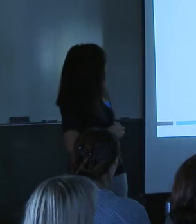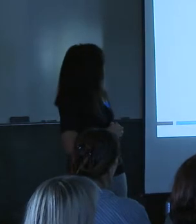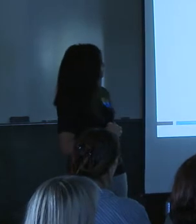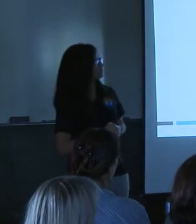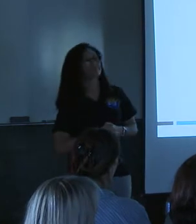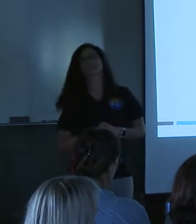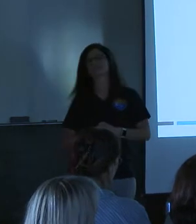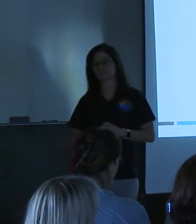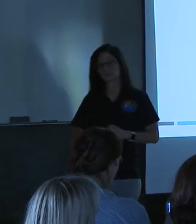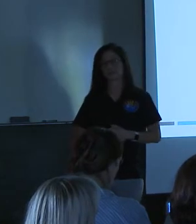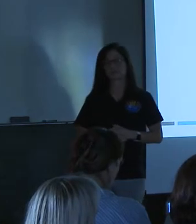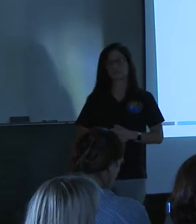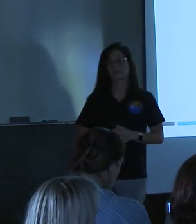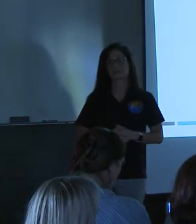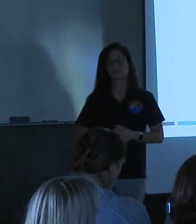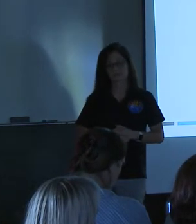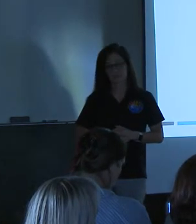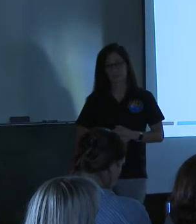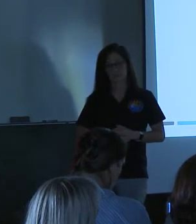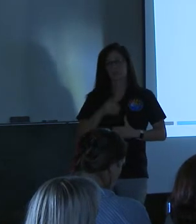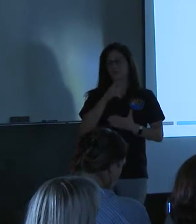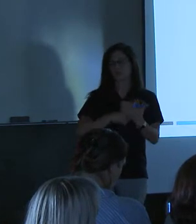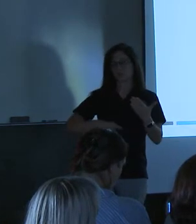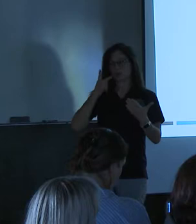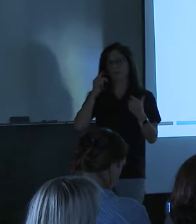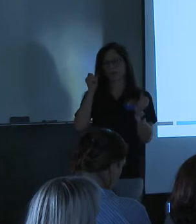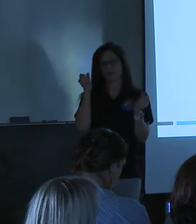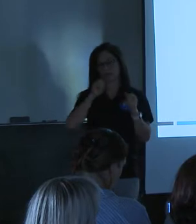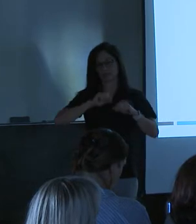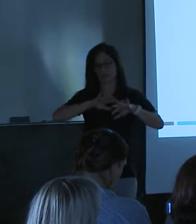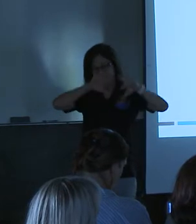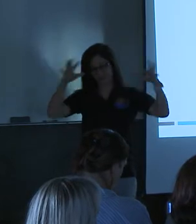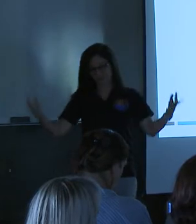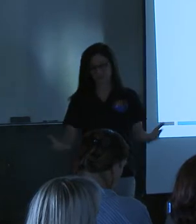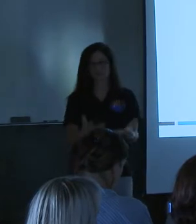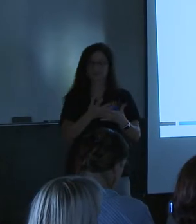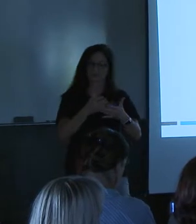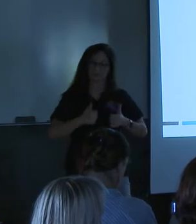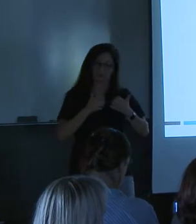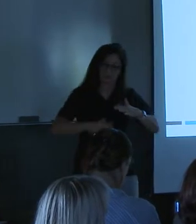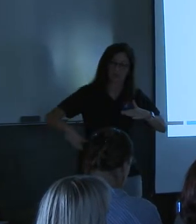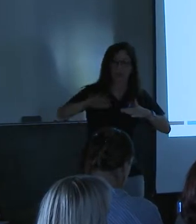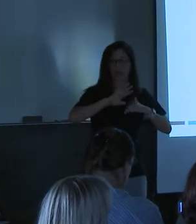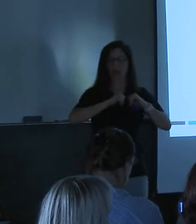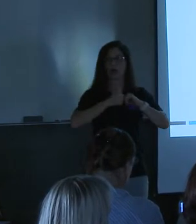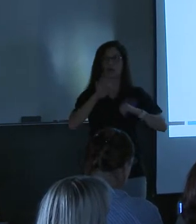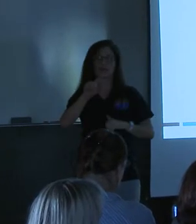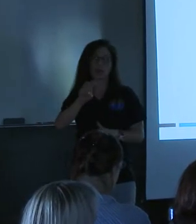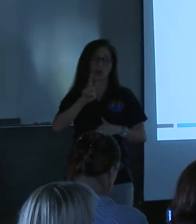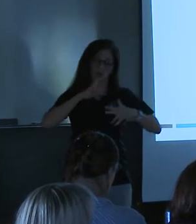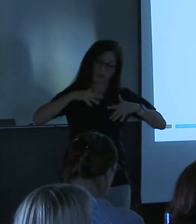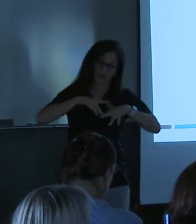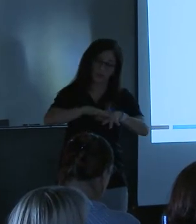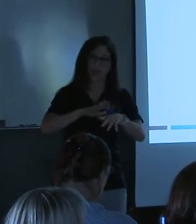Well, that's what we saw as far as the overall picture in the residential area. How the flow came through. How our